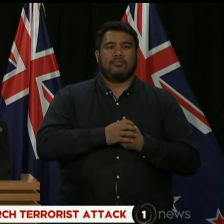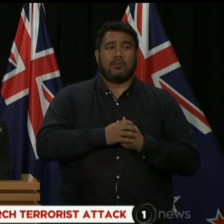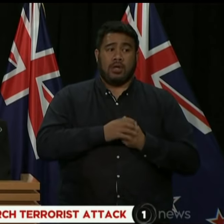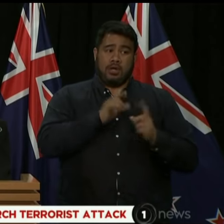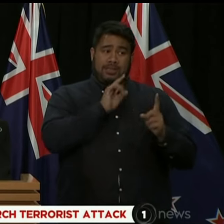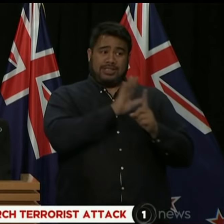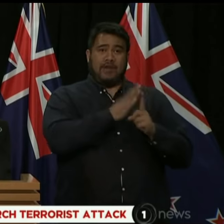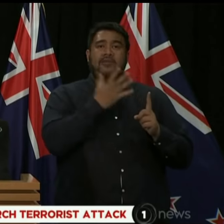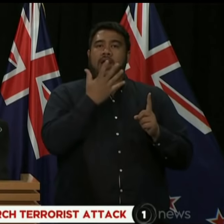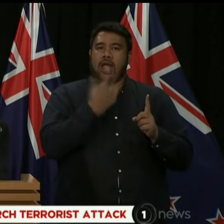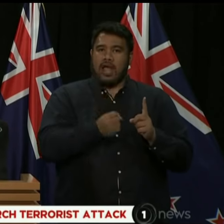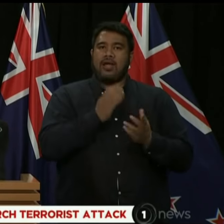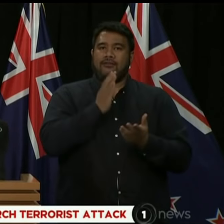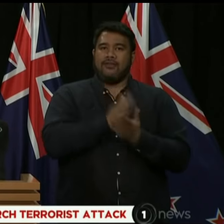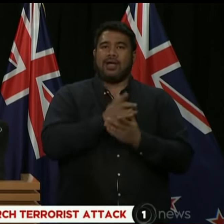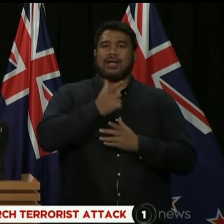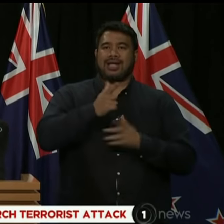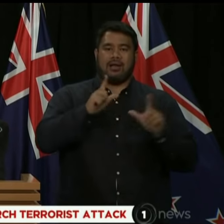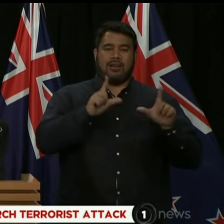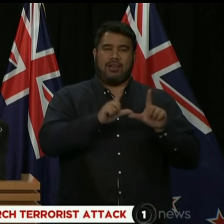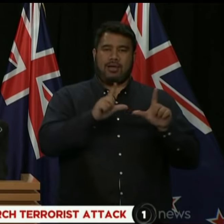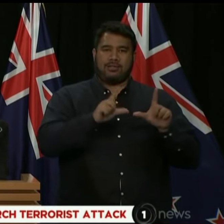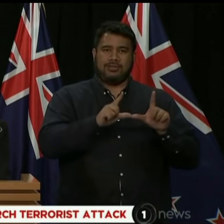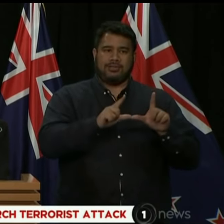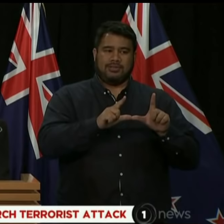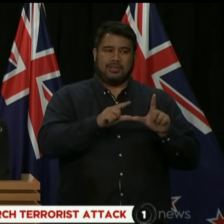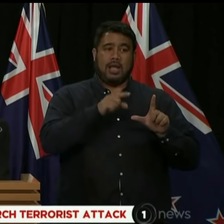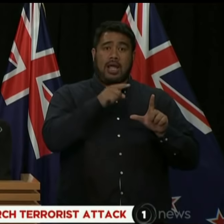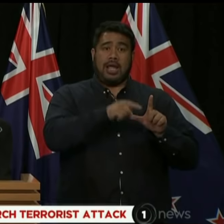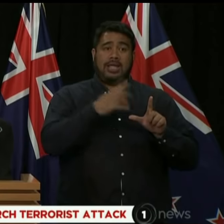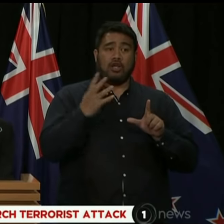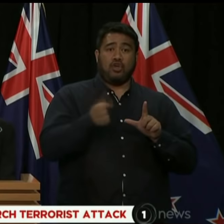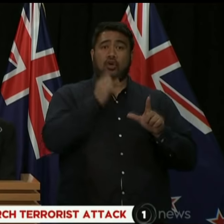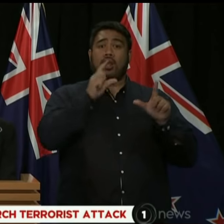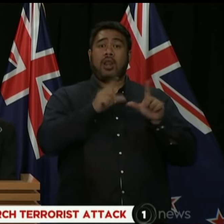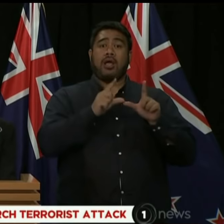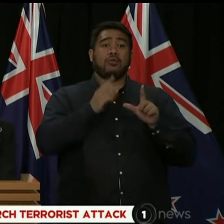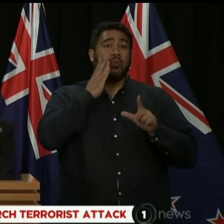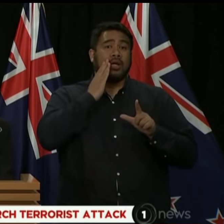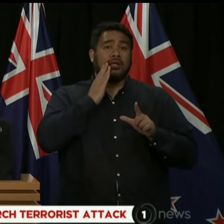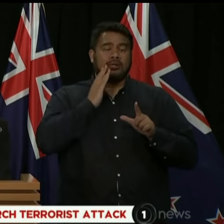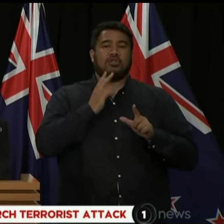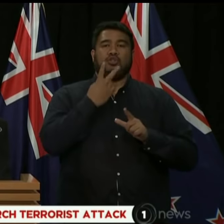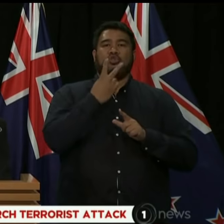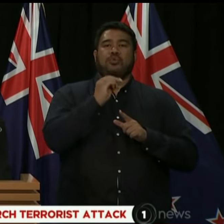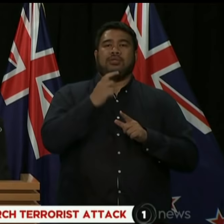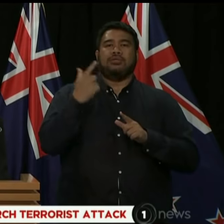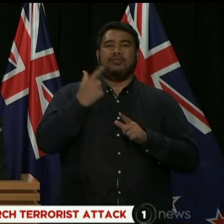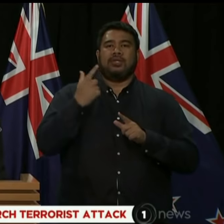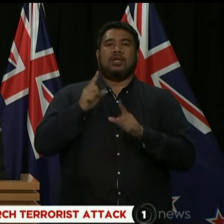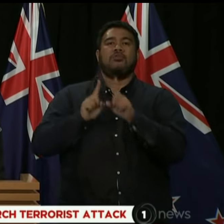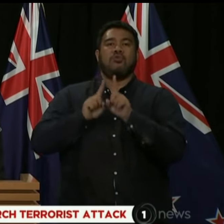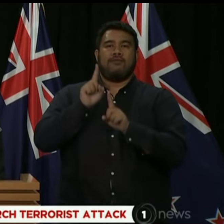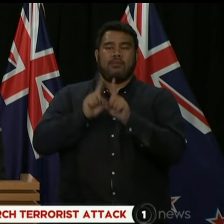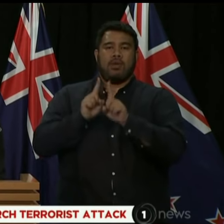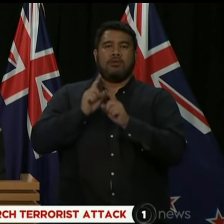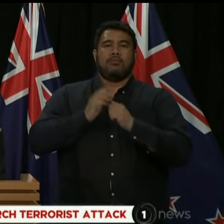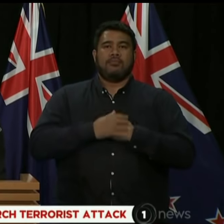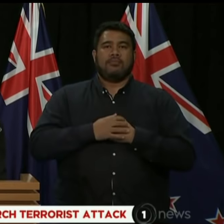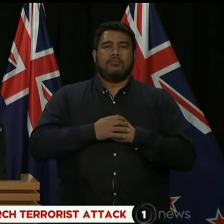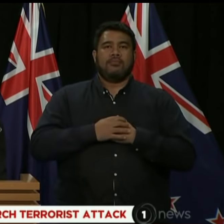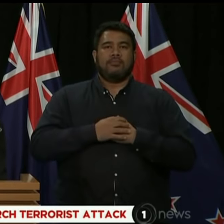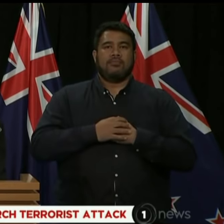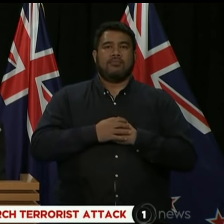licence. I am advised that this was acquired in November of 2017. A lever-action